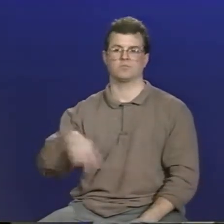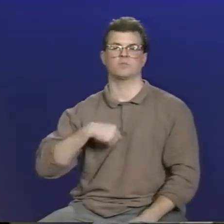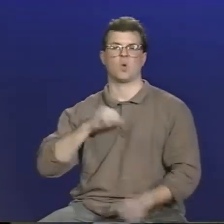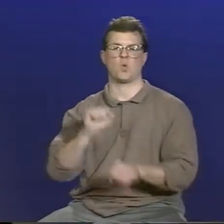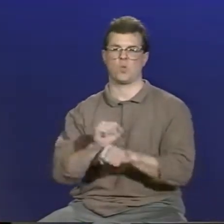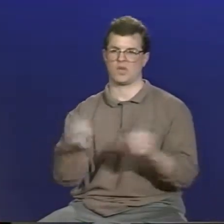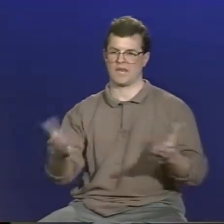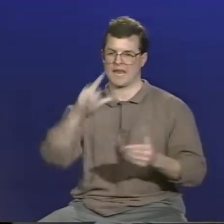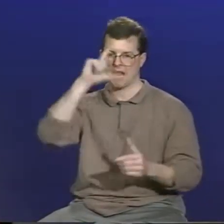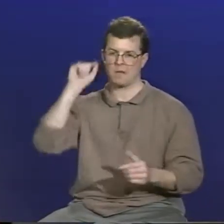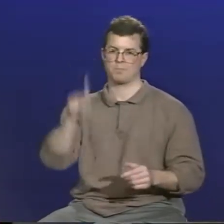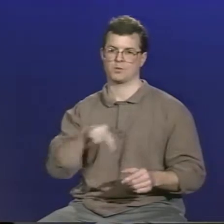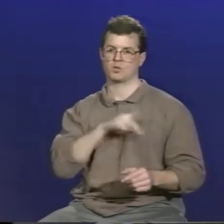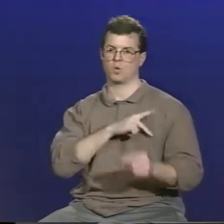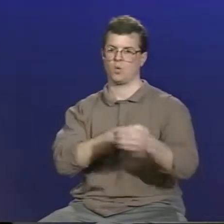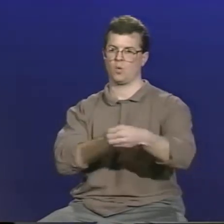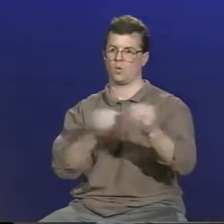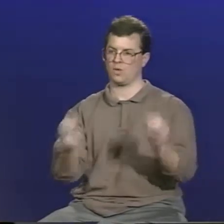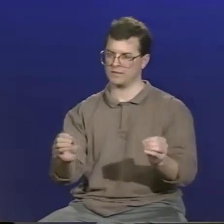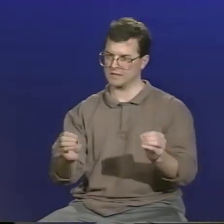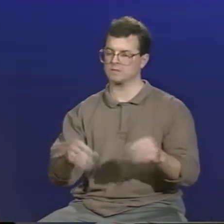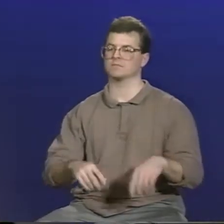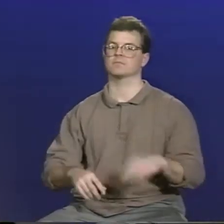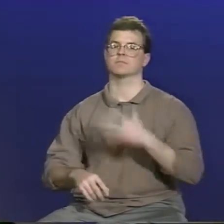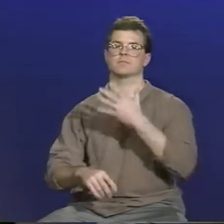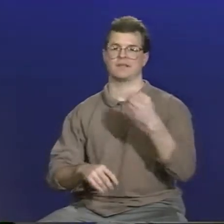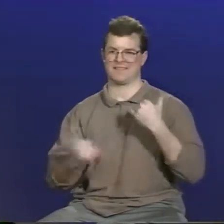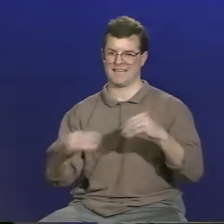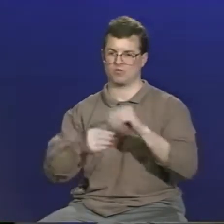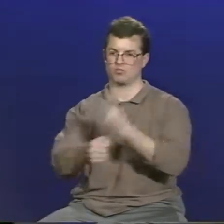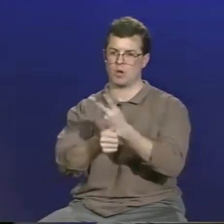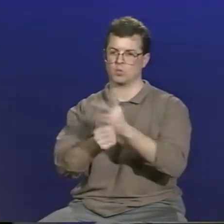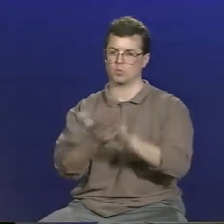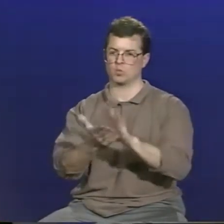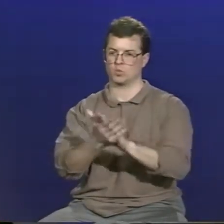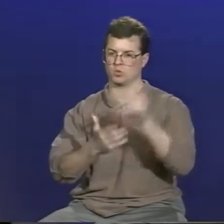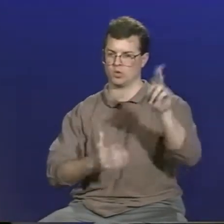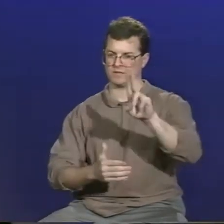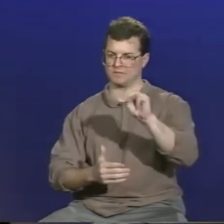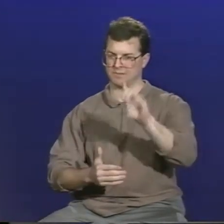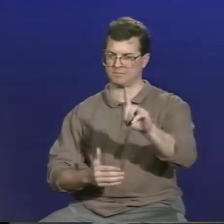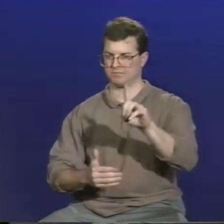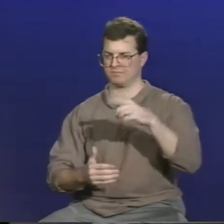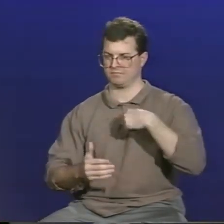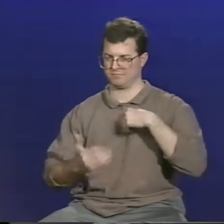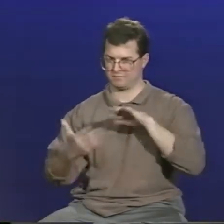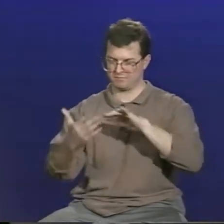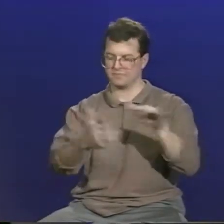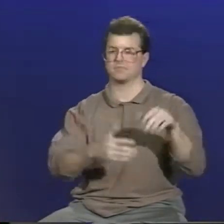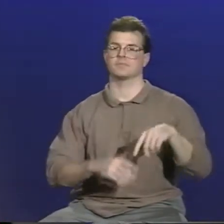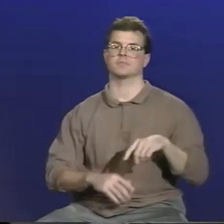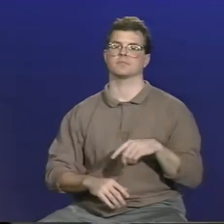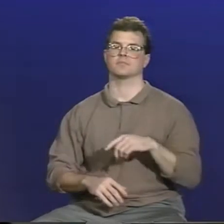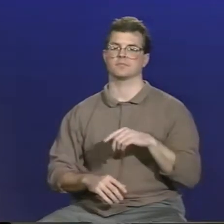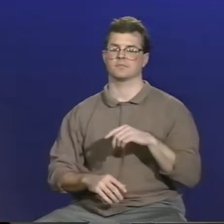My name is Mike Baer. I work in the personnel office at Gallaudet University and I'm a graduate student at the University of Maryland.